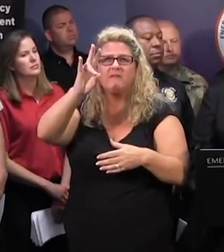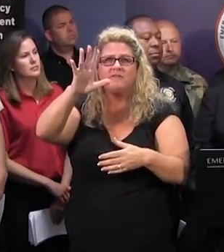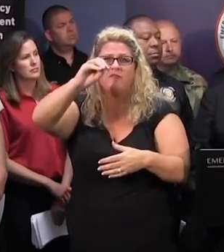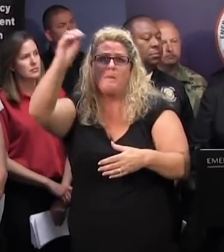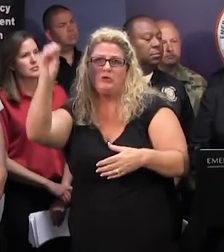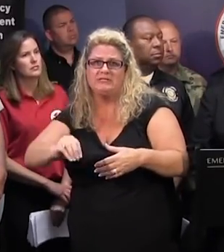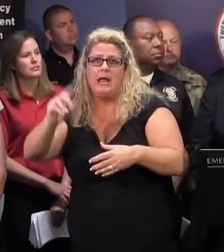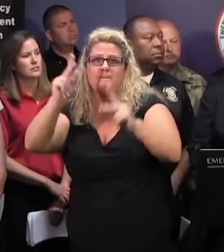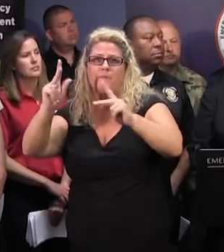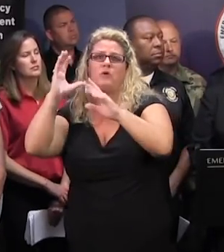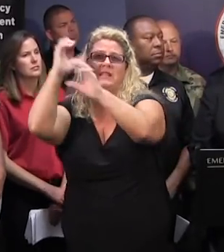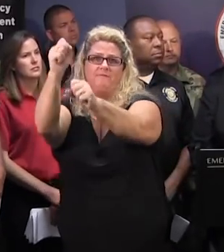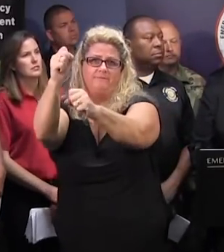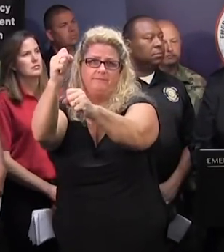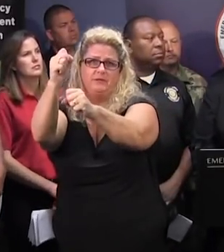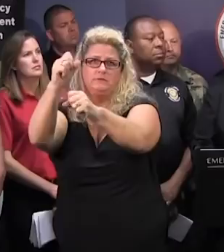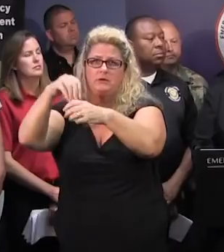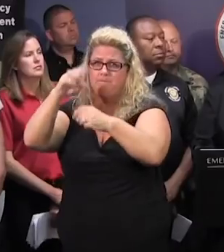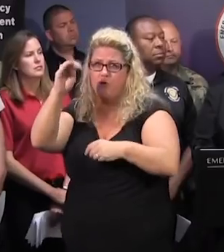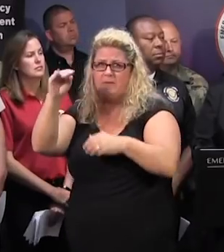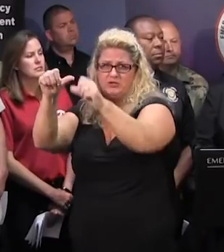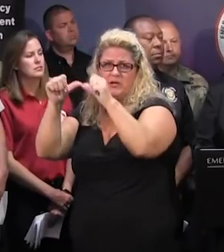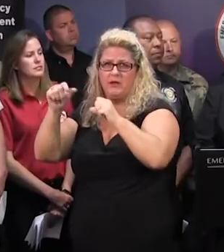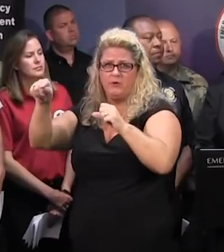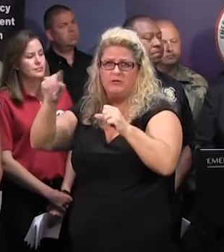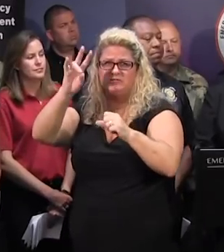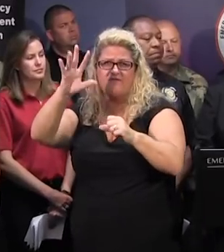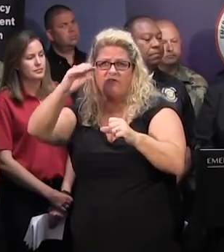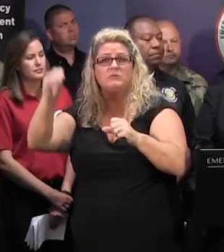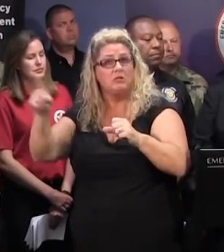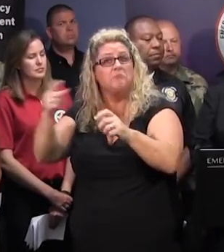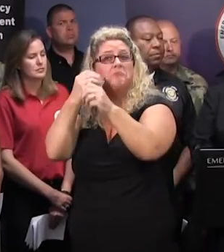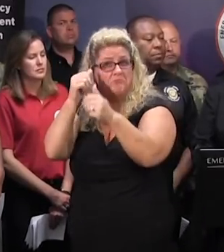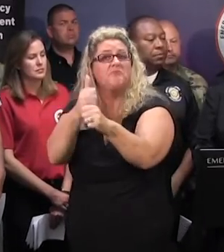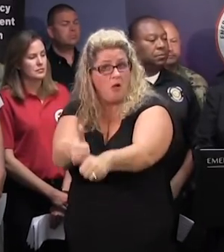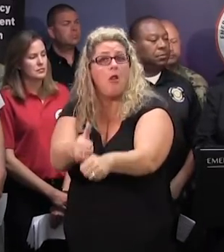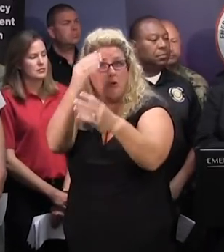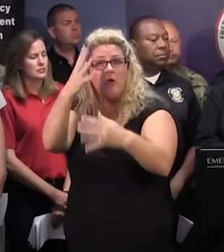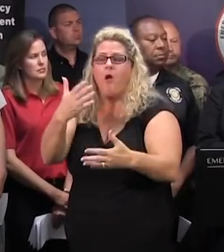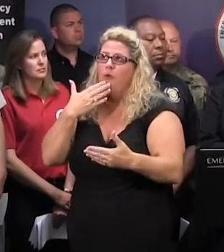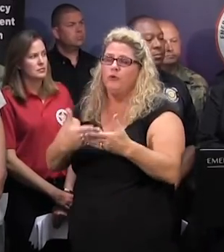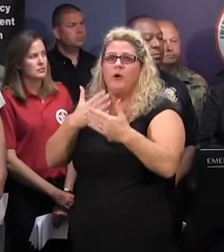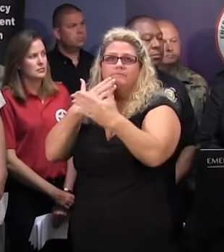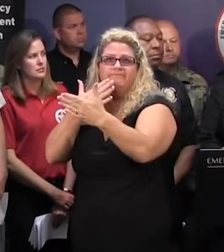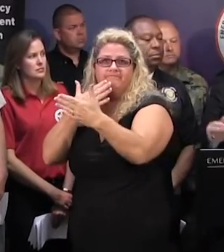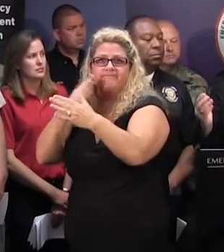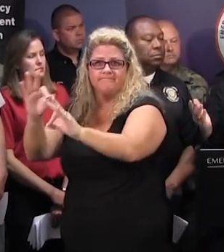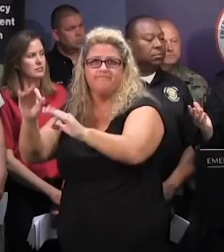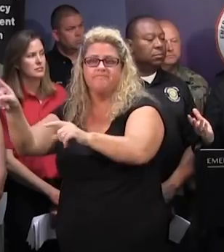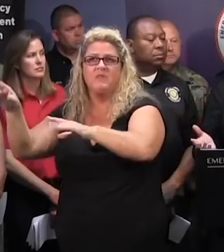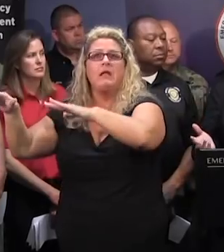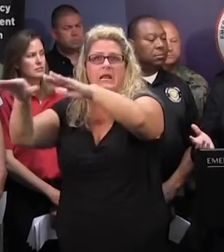% on the evacuation. People evacuating are complying with the evacuation order, which was very good to see. As,